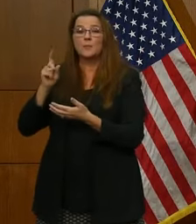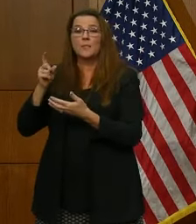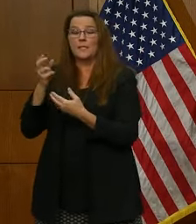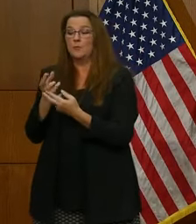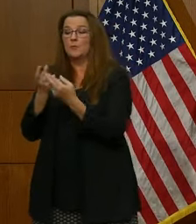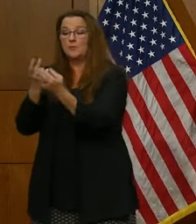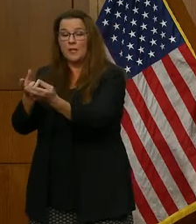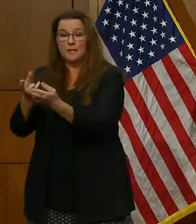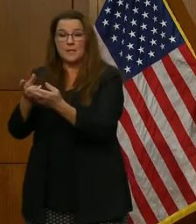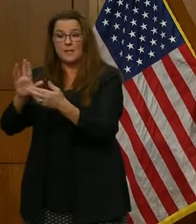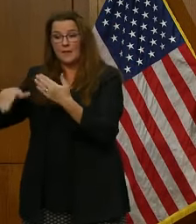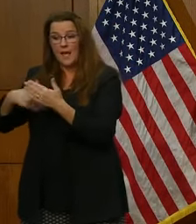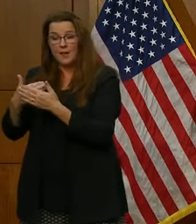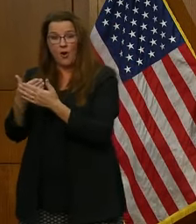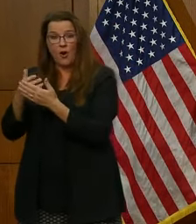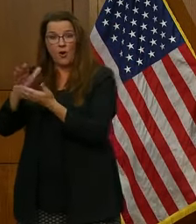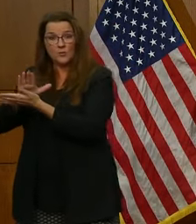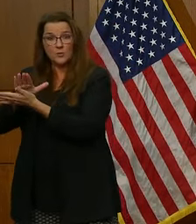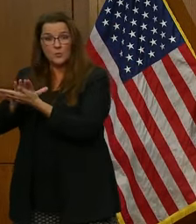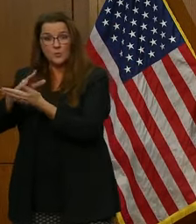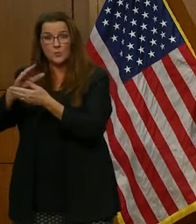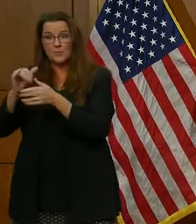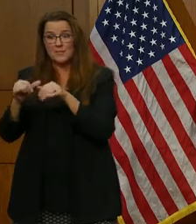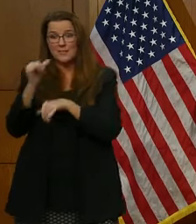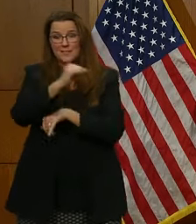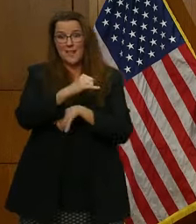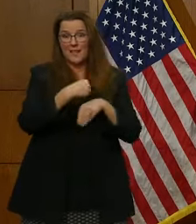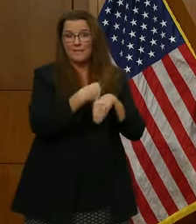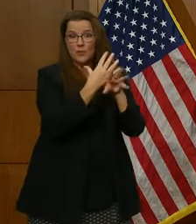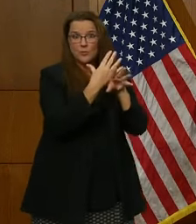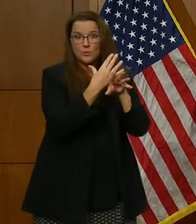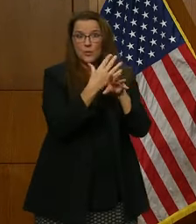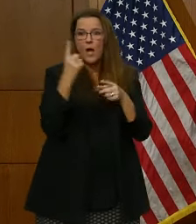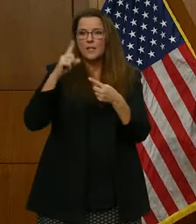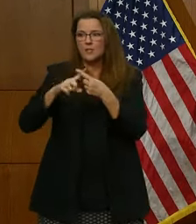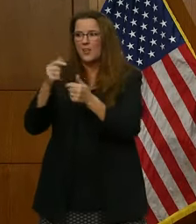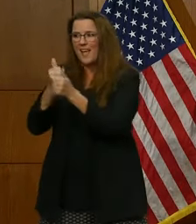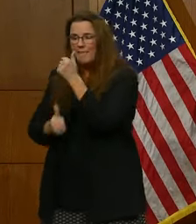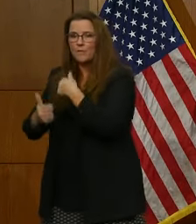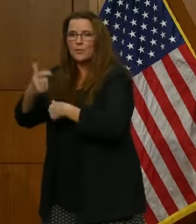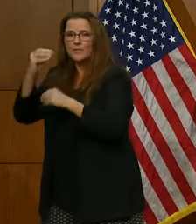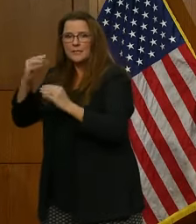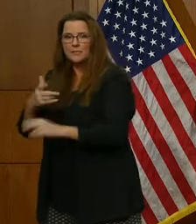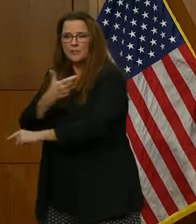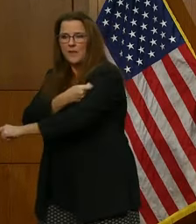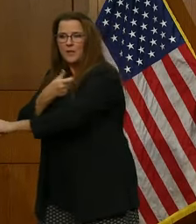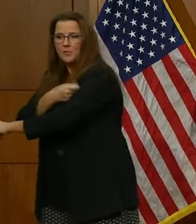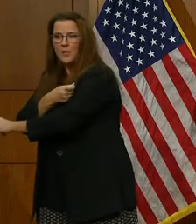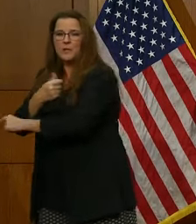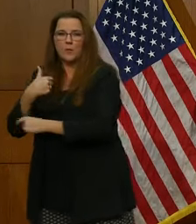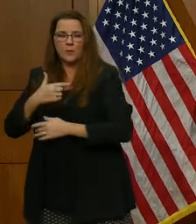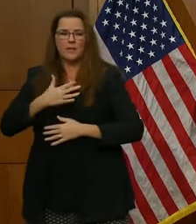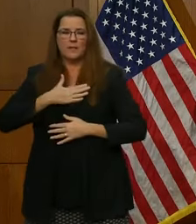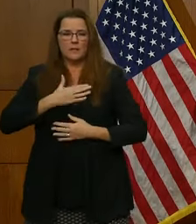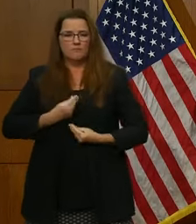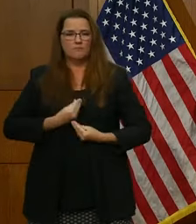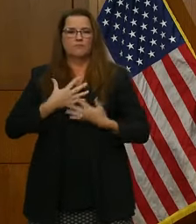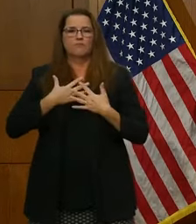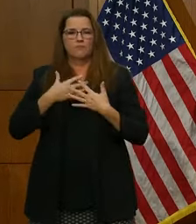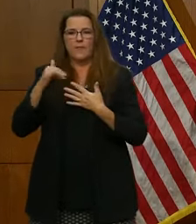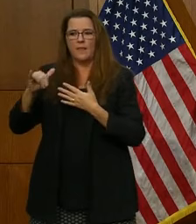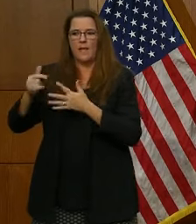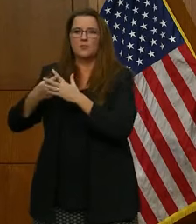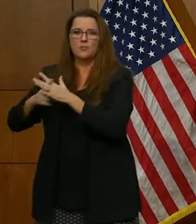each of our educators are vaccinated. And we are heartened that this process has started. What we are